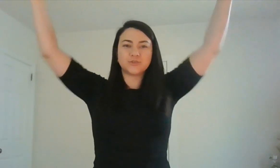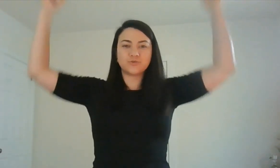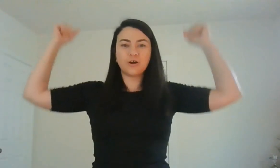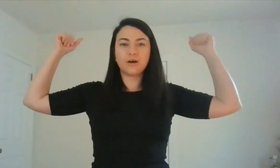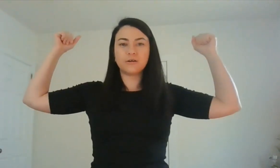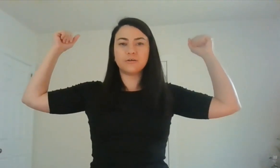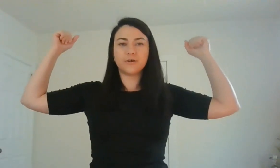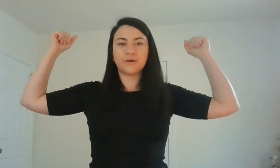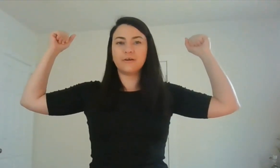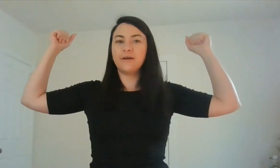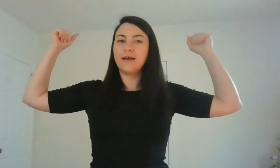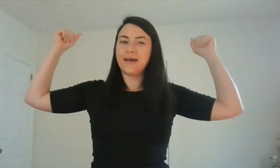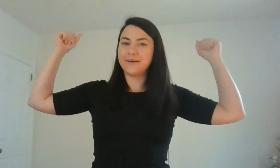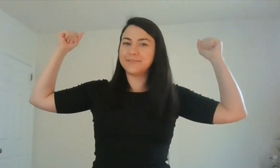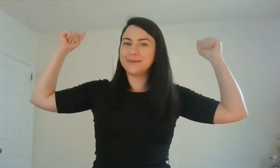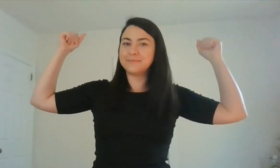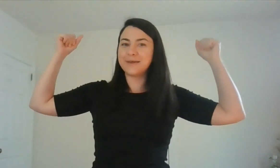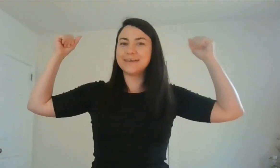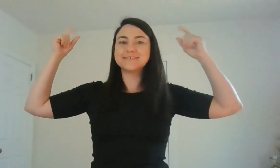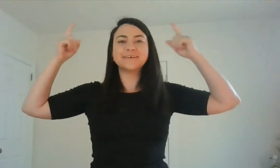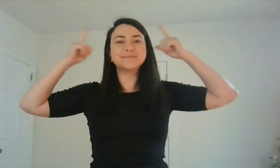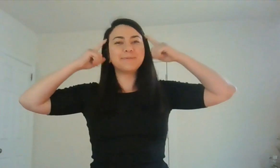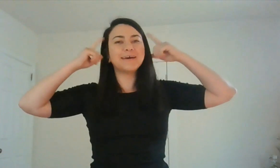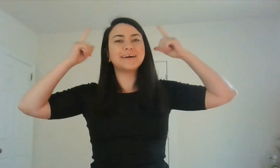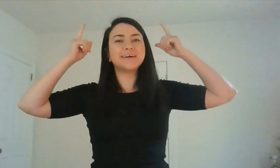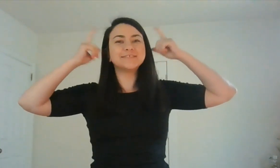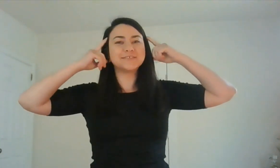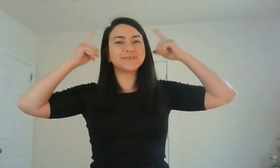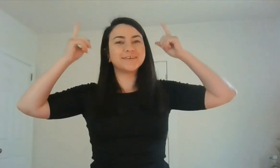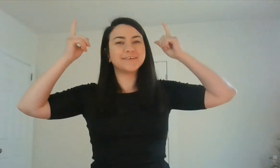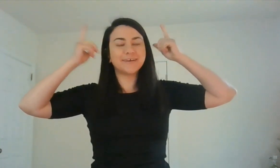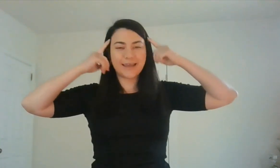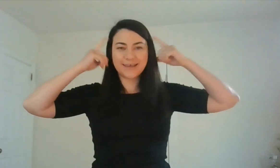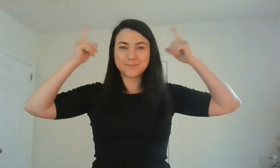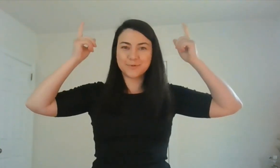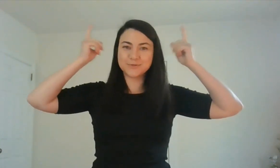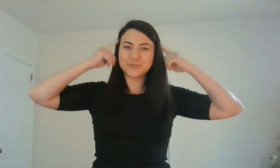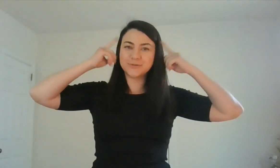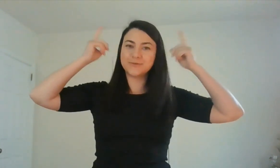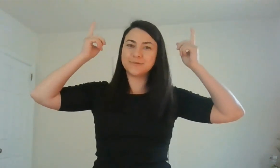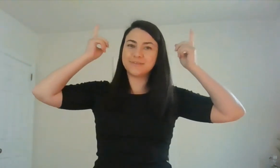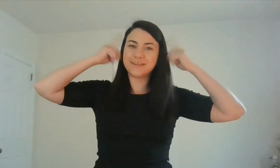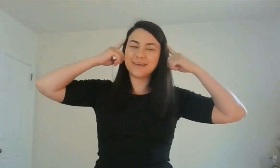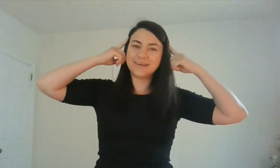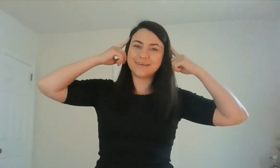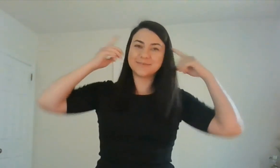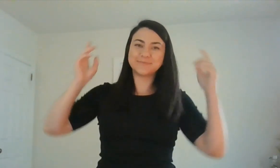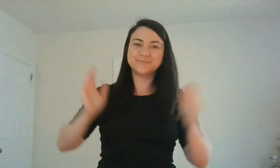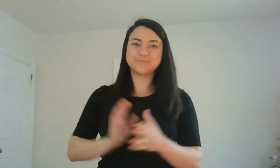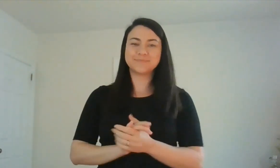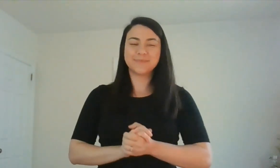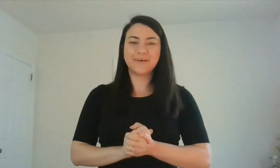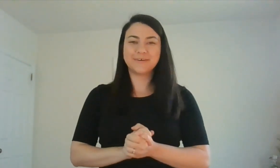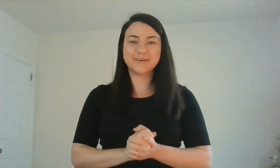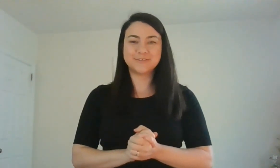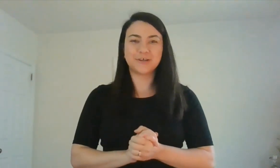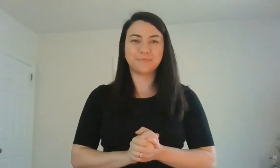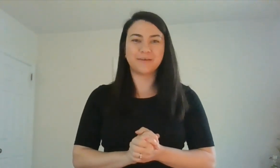stronger. Healthy makes us better able to think. Good job, my